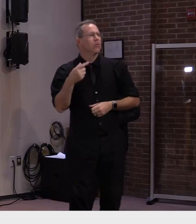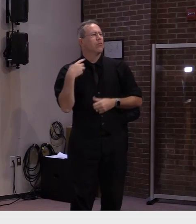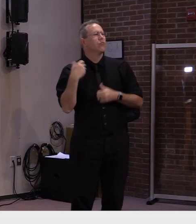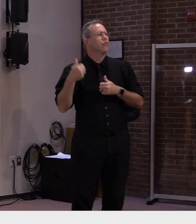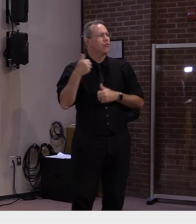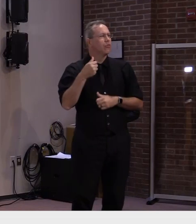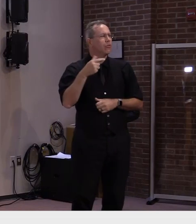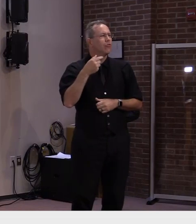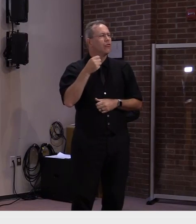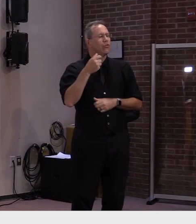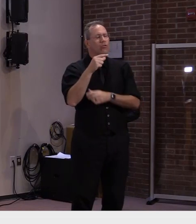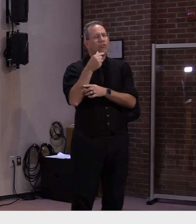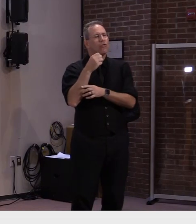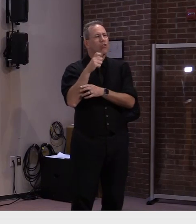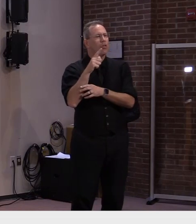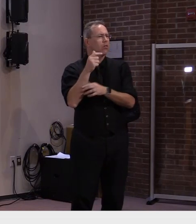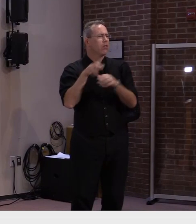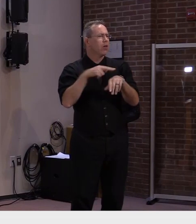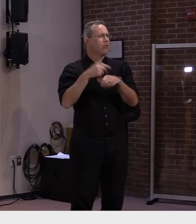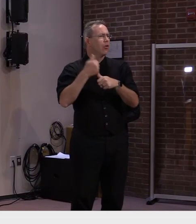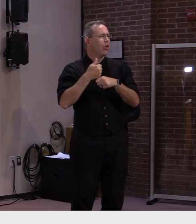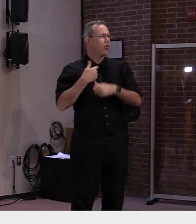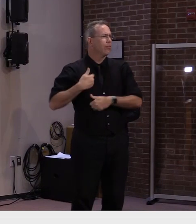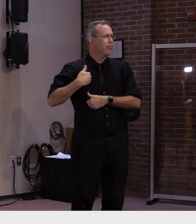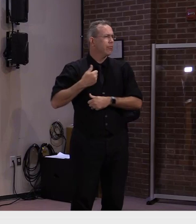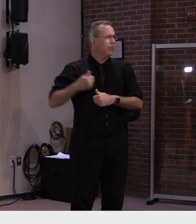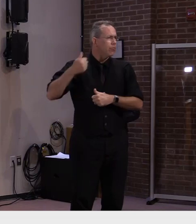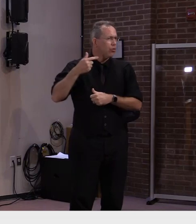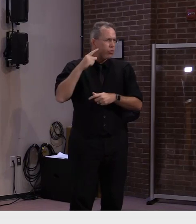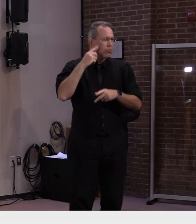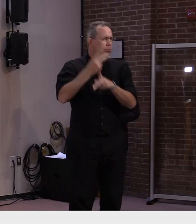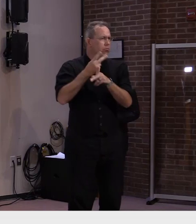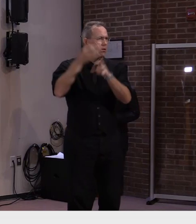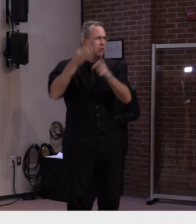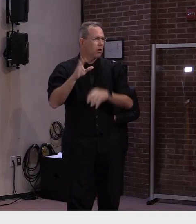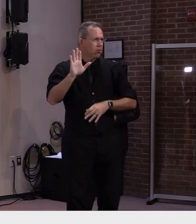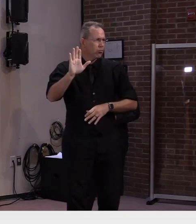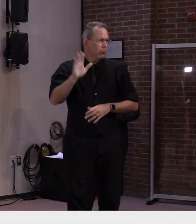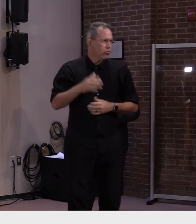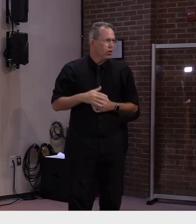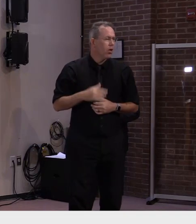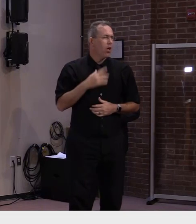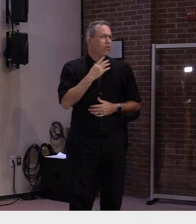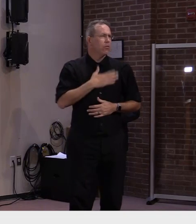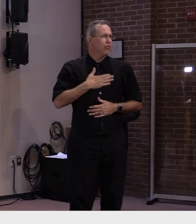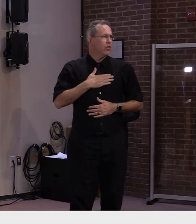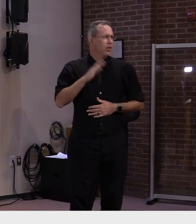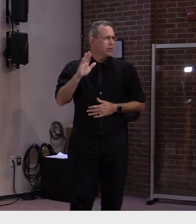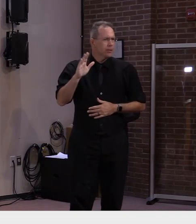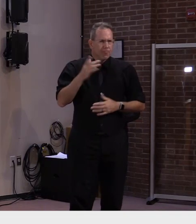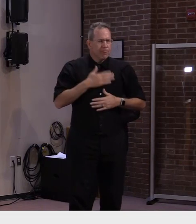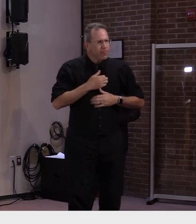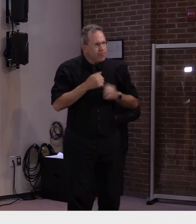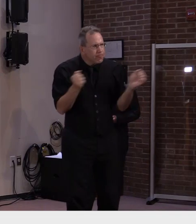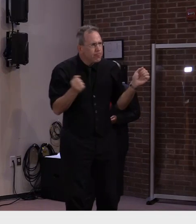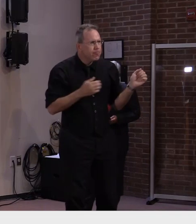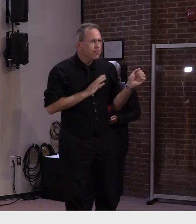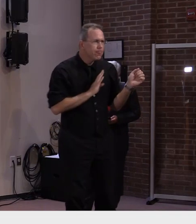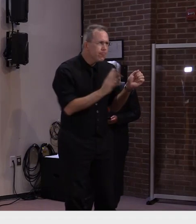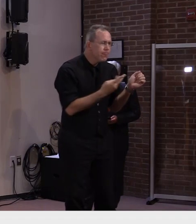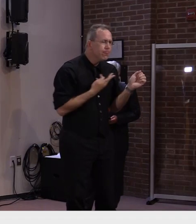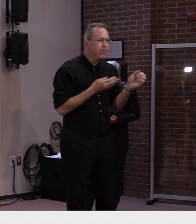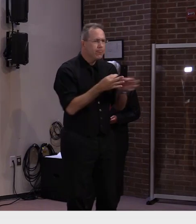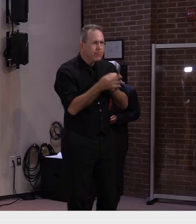I think he's made great strides in this regard. The transparency that he's shown has been encouraging,